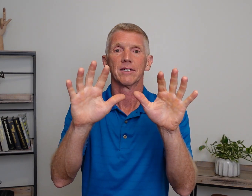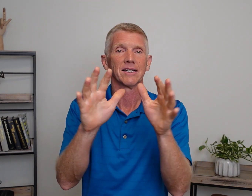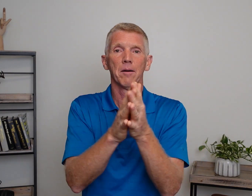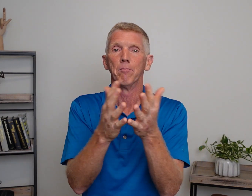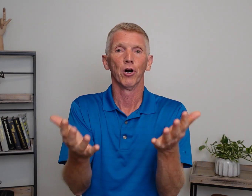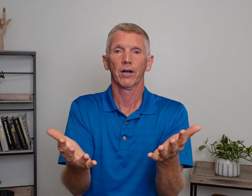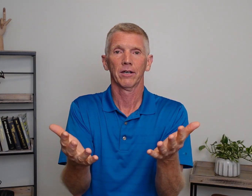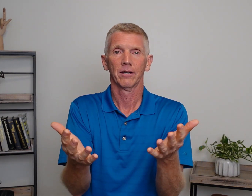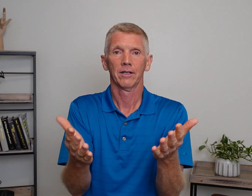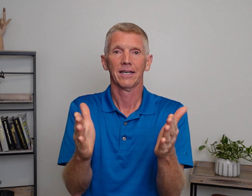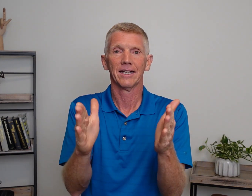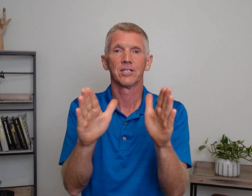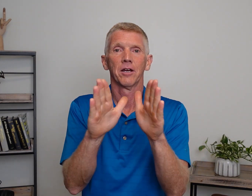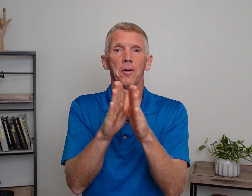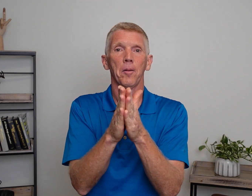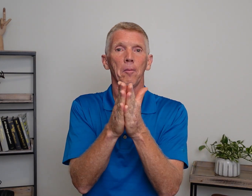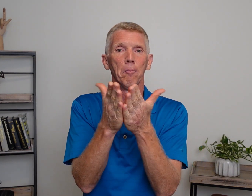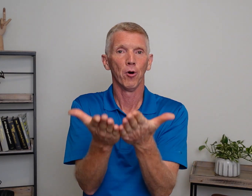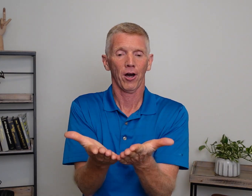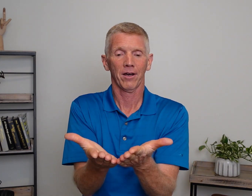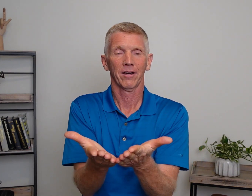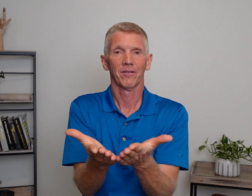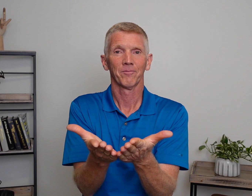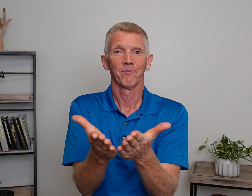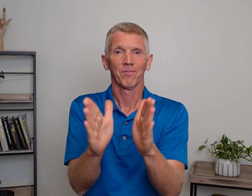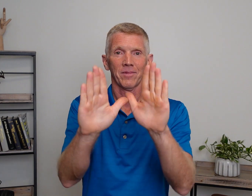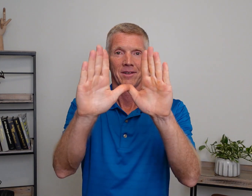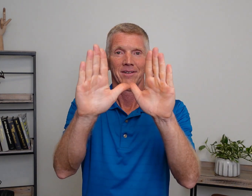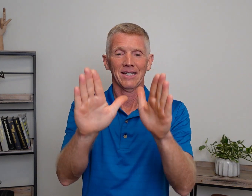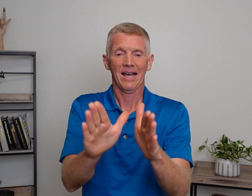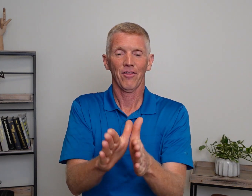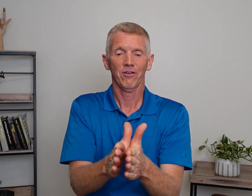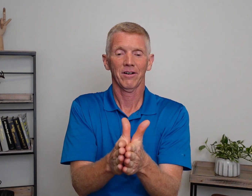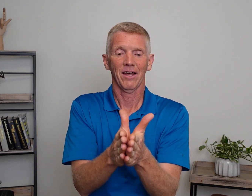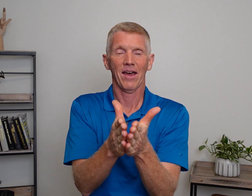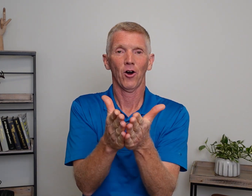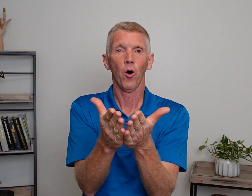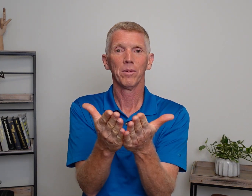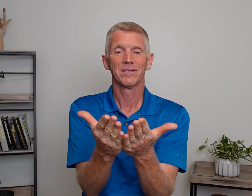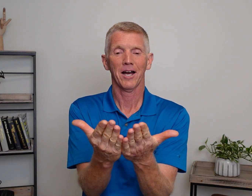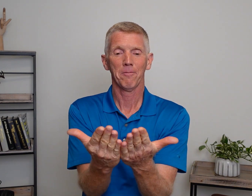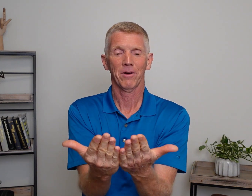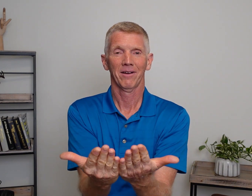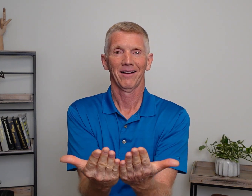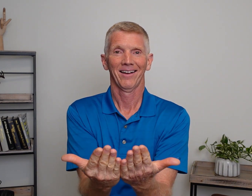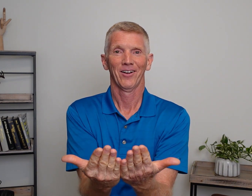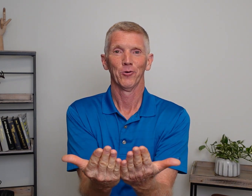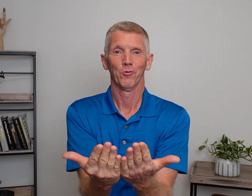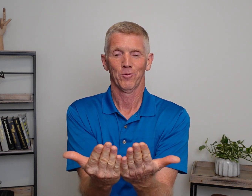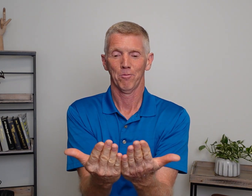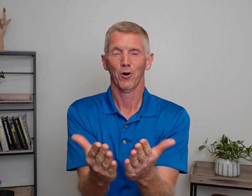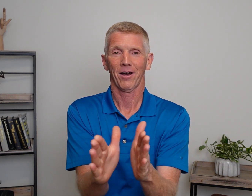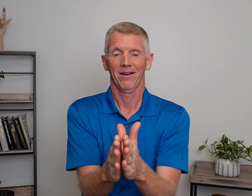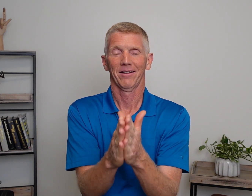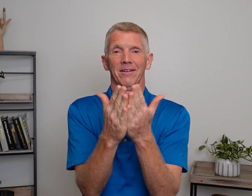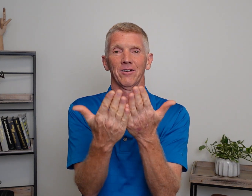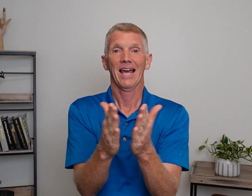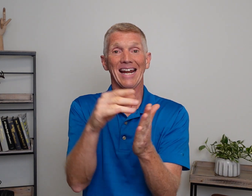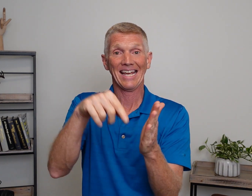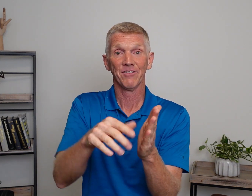It's not book. It's book. Together. And that opens up book. Okay? And in